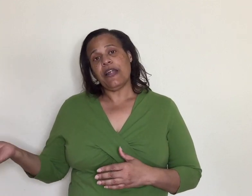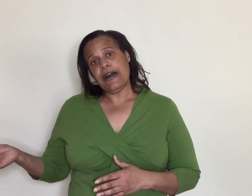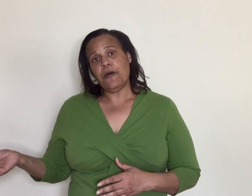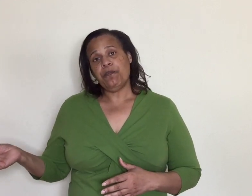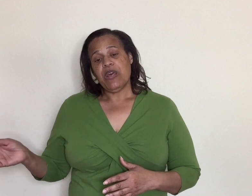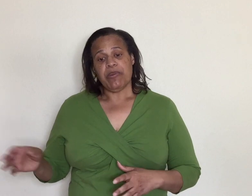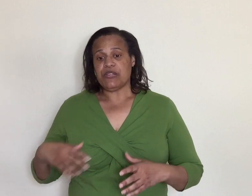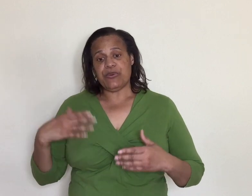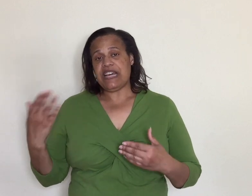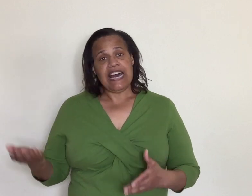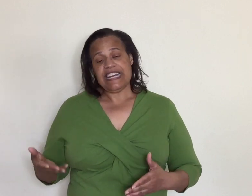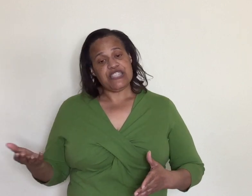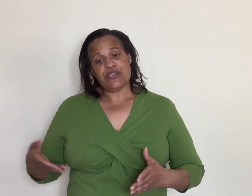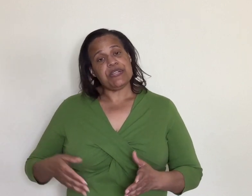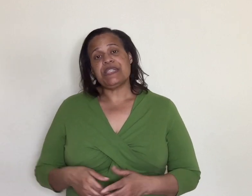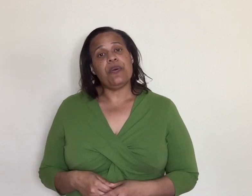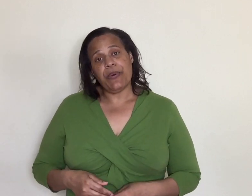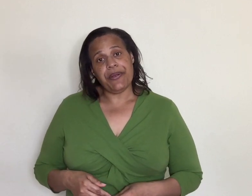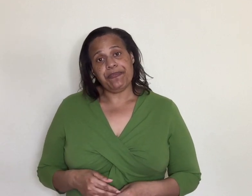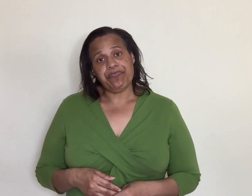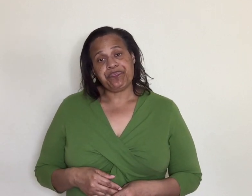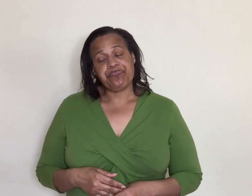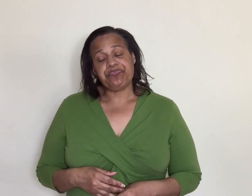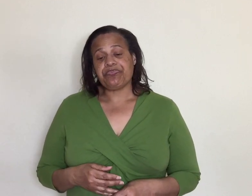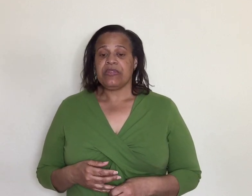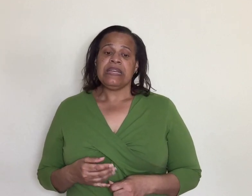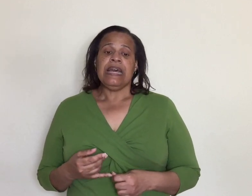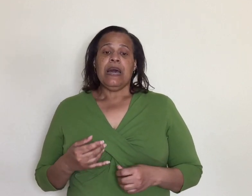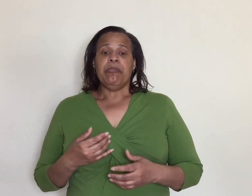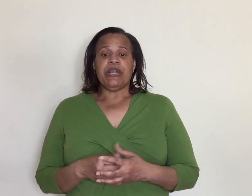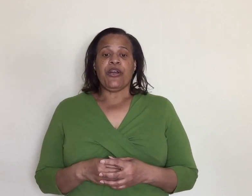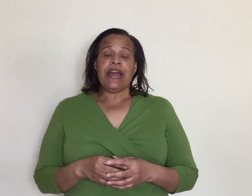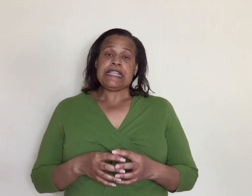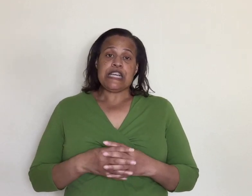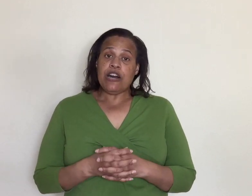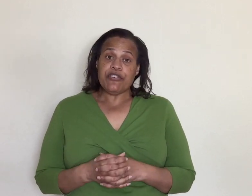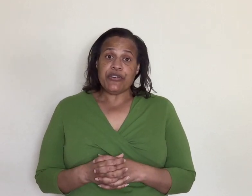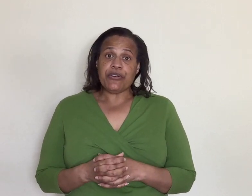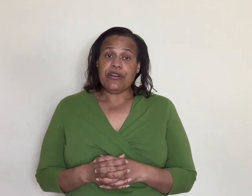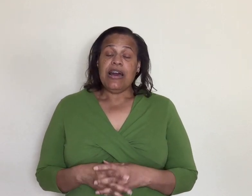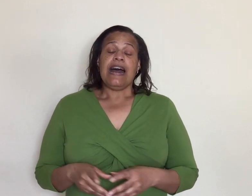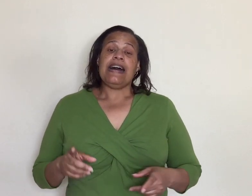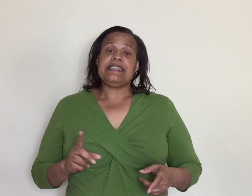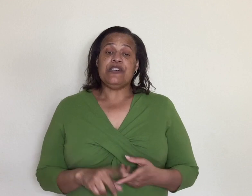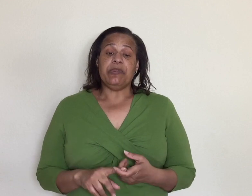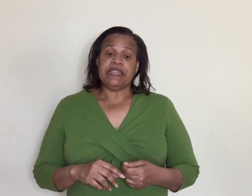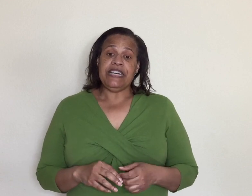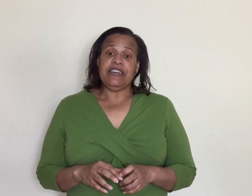along because we got to get started somewhere but her as governor i still believe